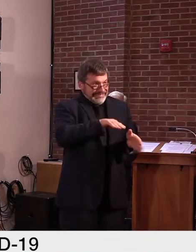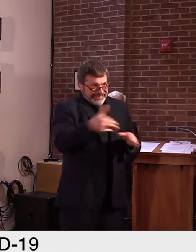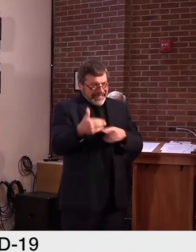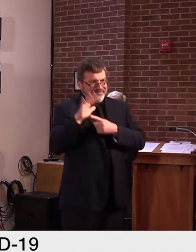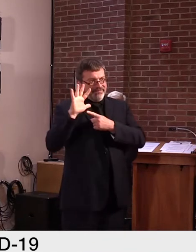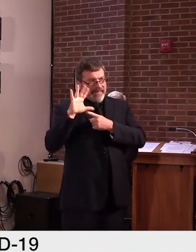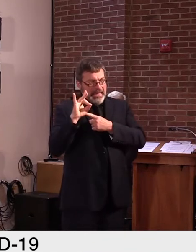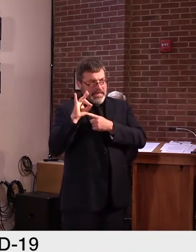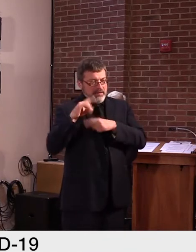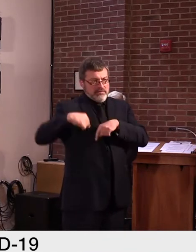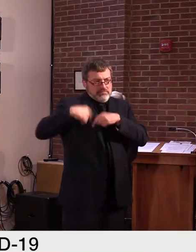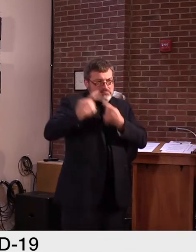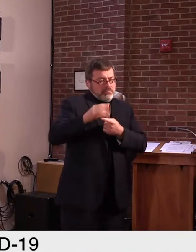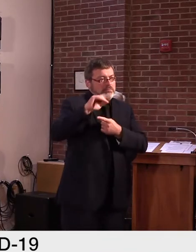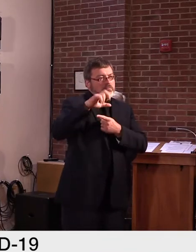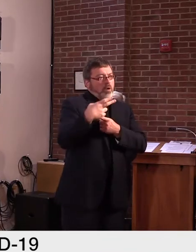days.